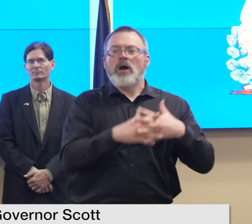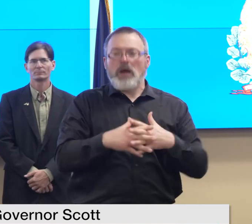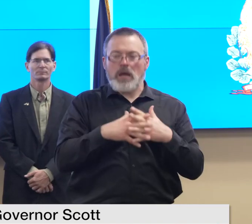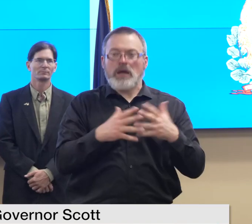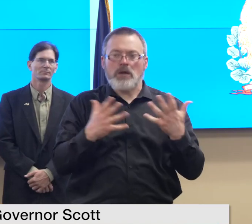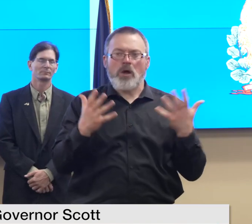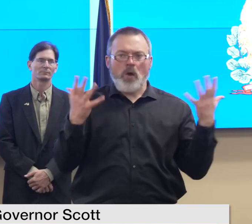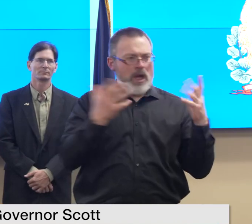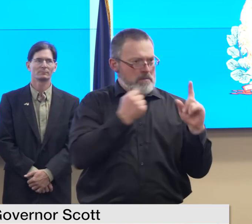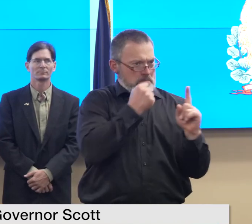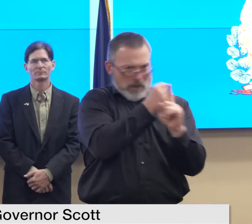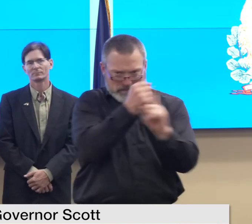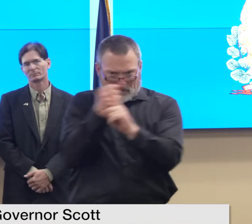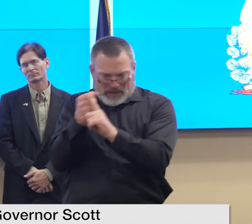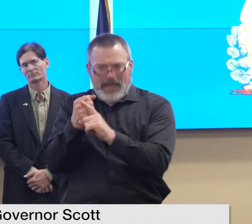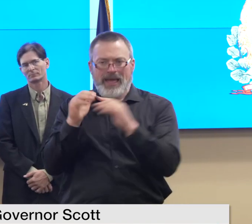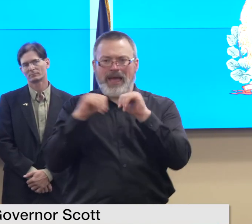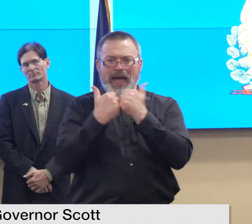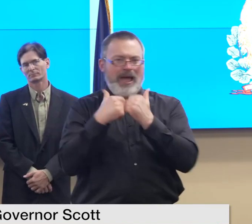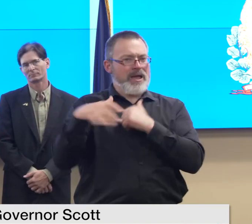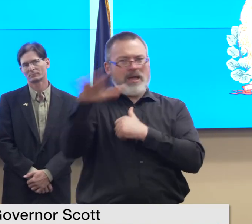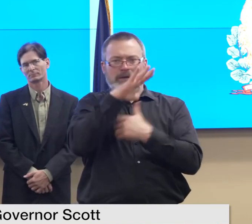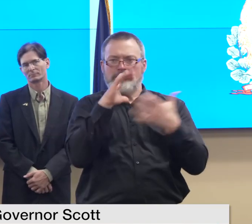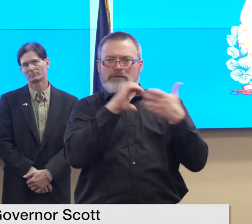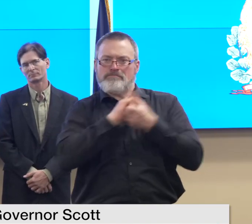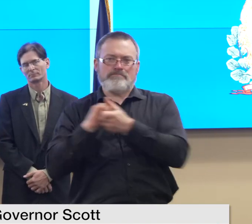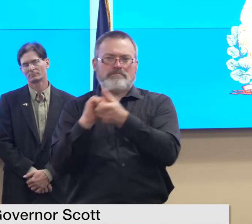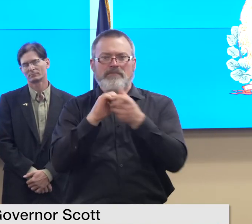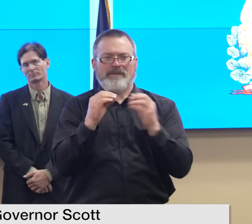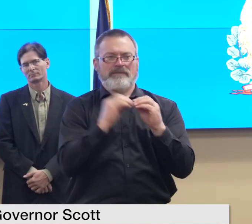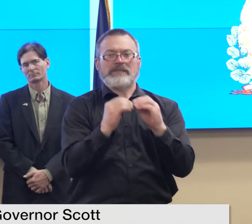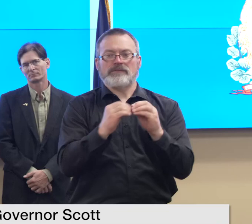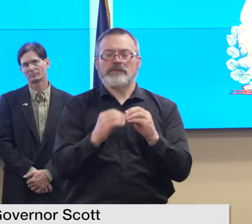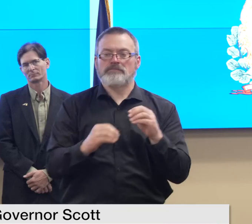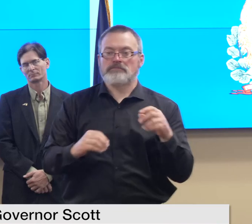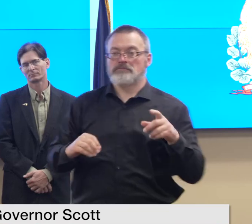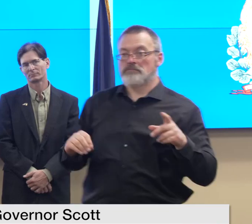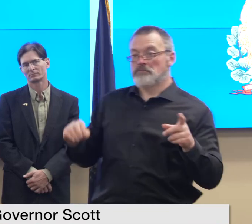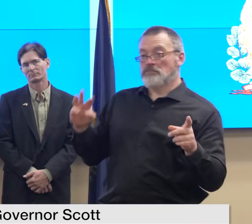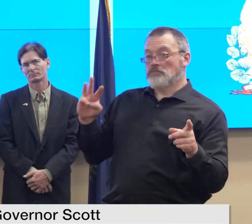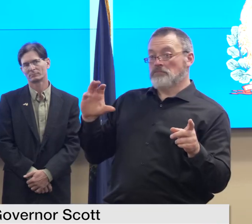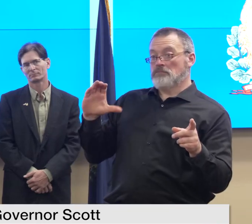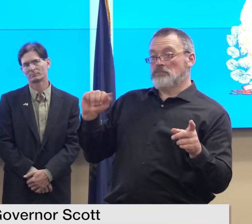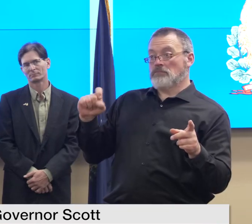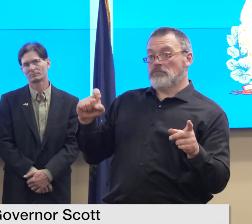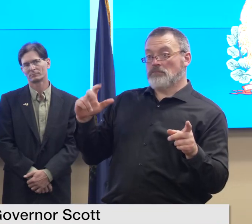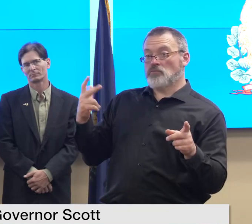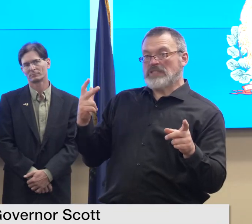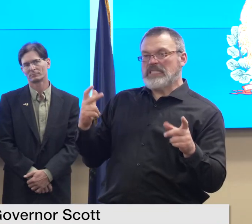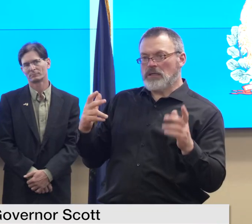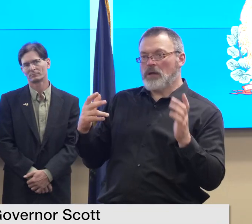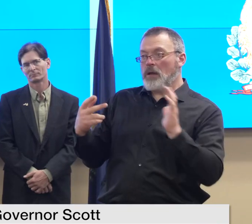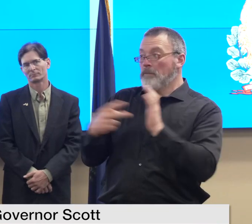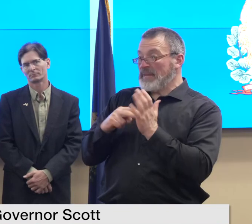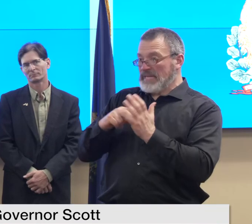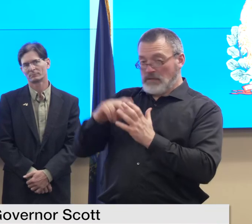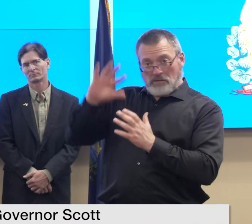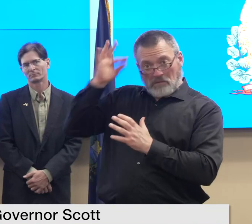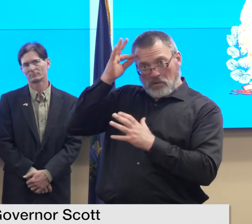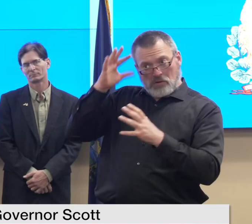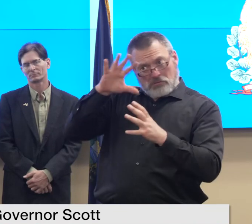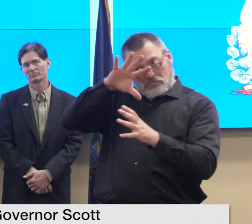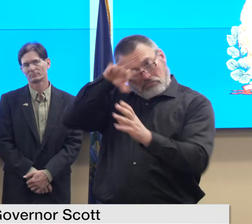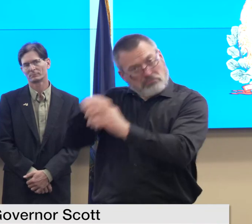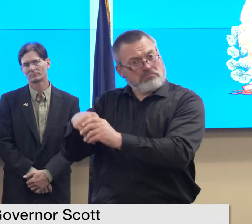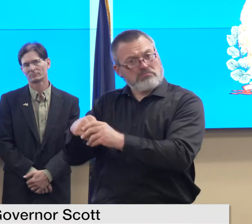is there a role like for the federal government to step into like regulate this more i'm just thinking you know like